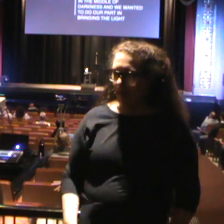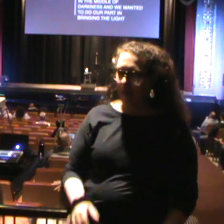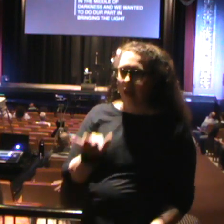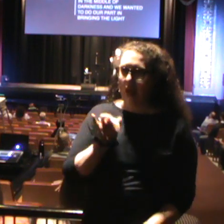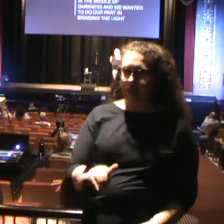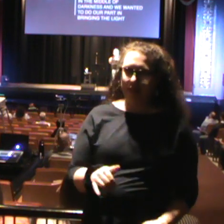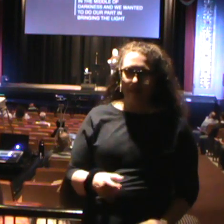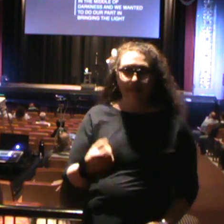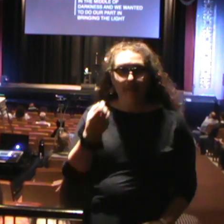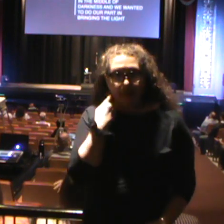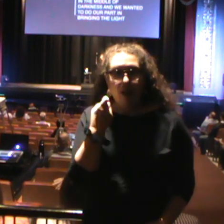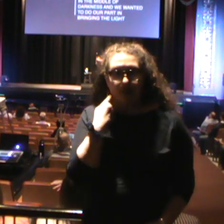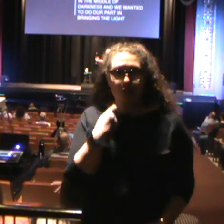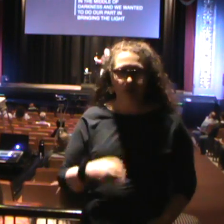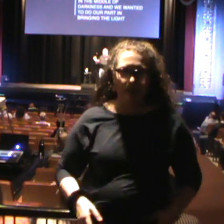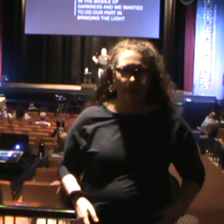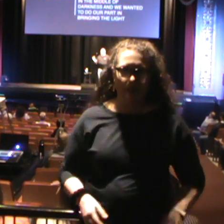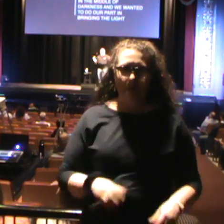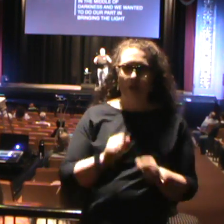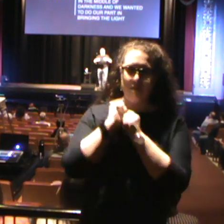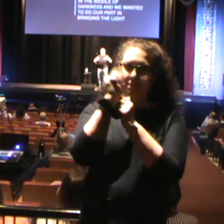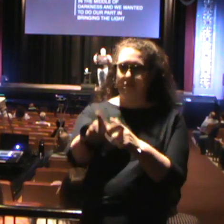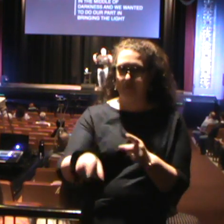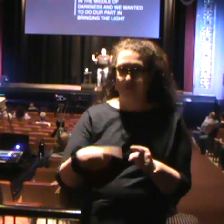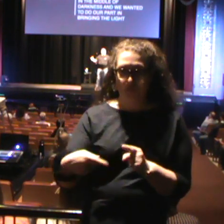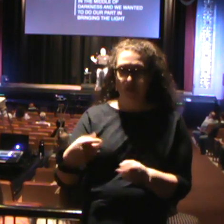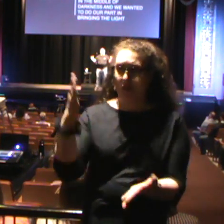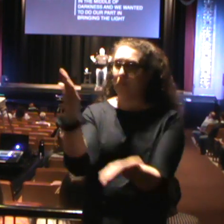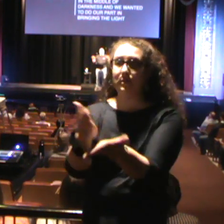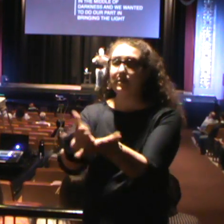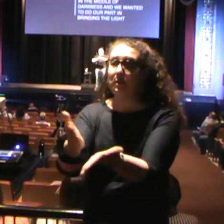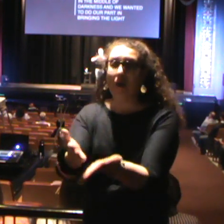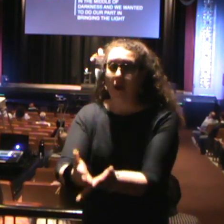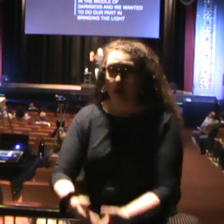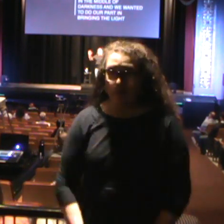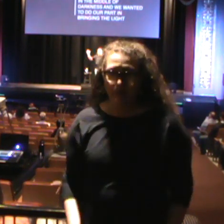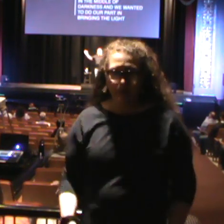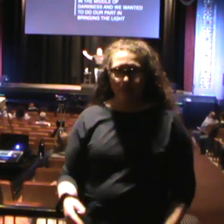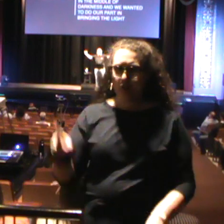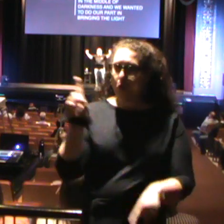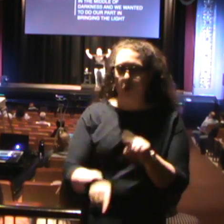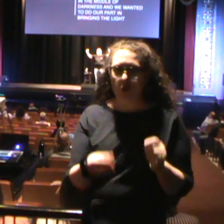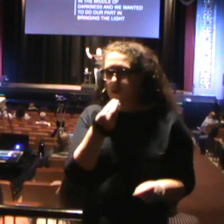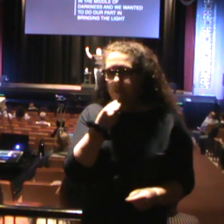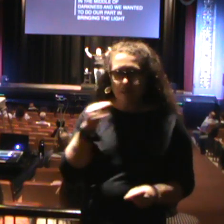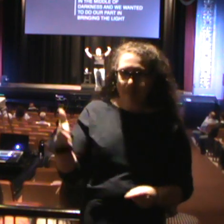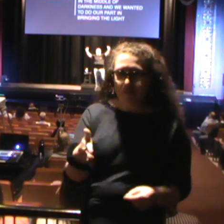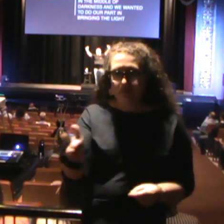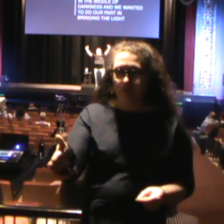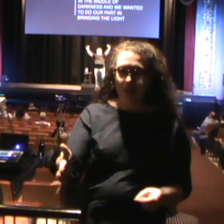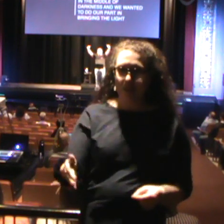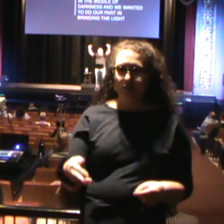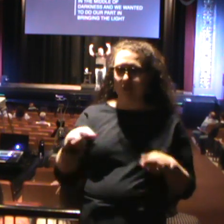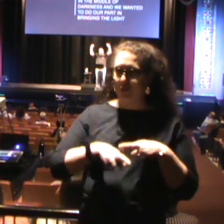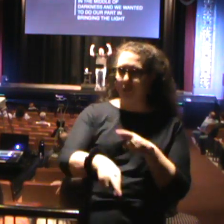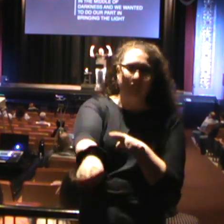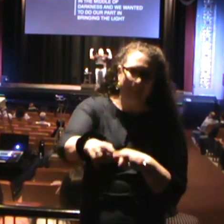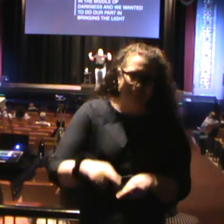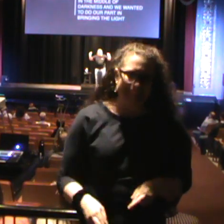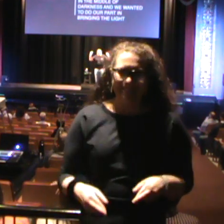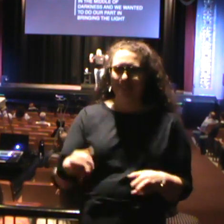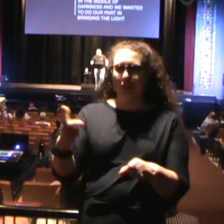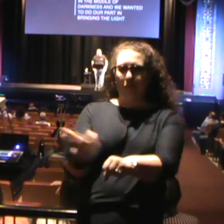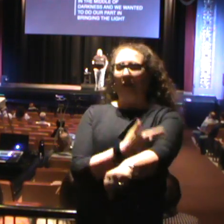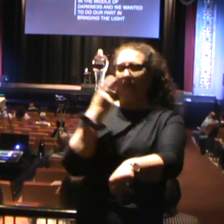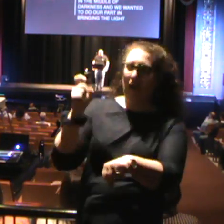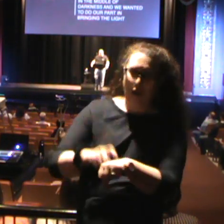literally they banned fishing. They banned fishing. And you couldn't eat any of the fish in the James River for a